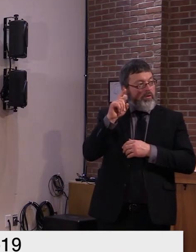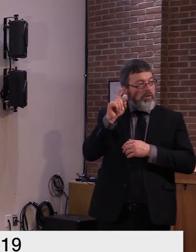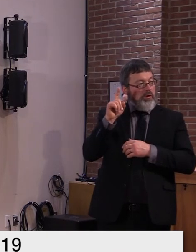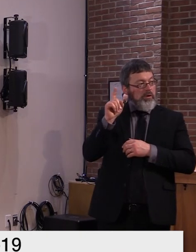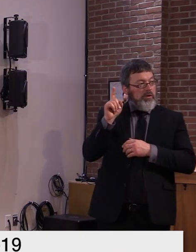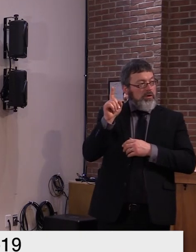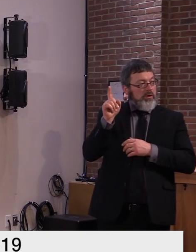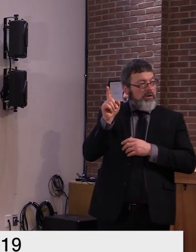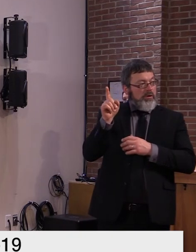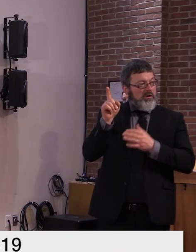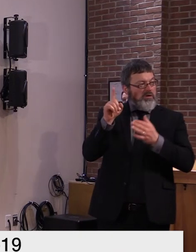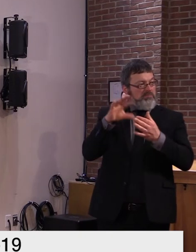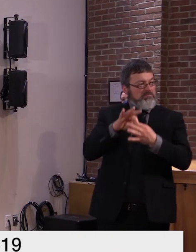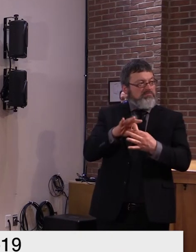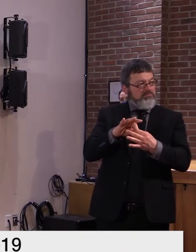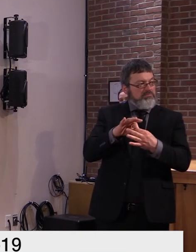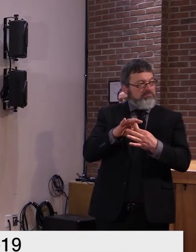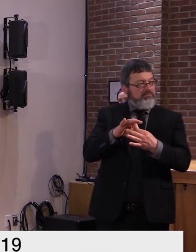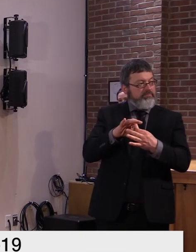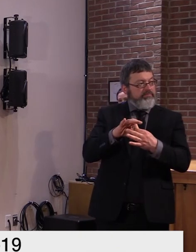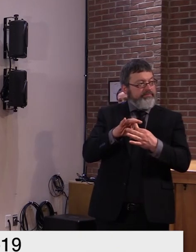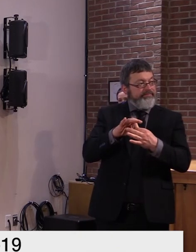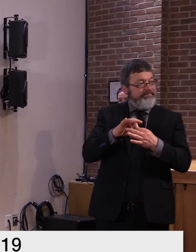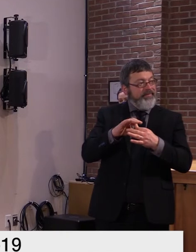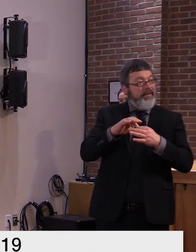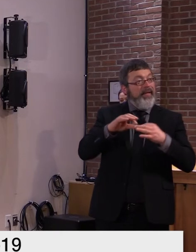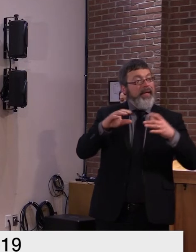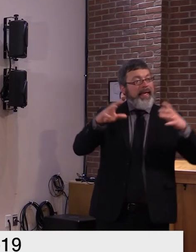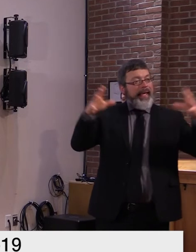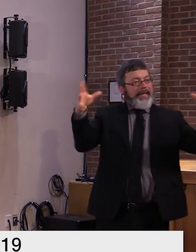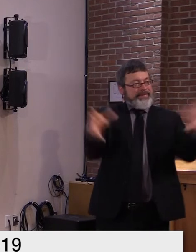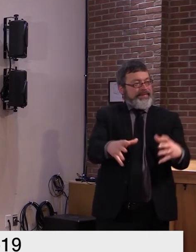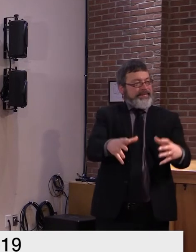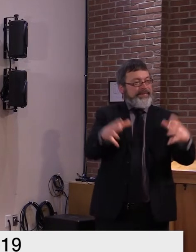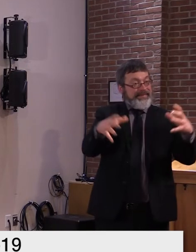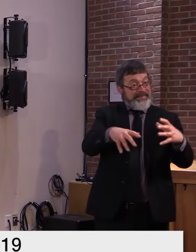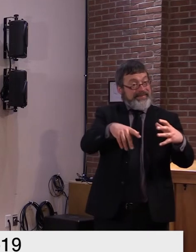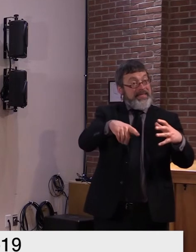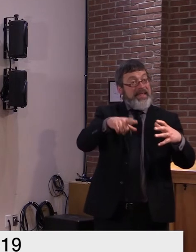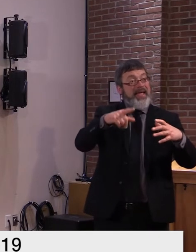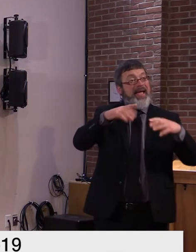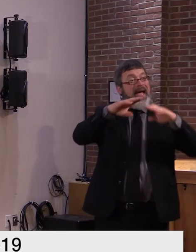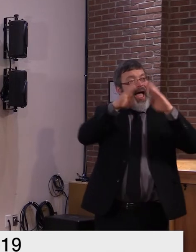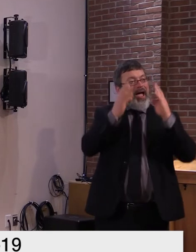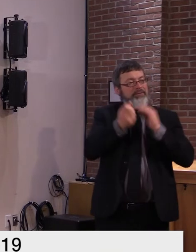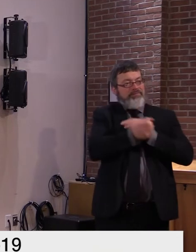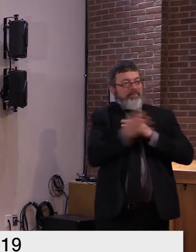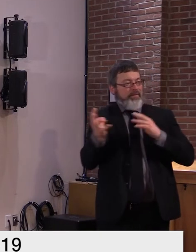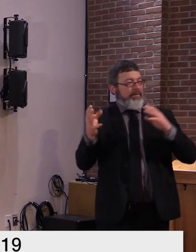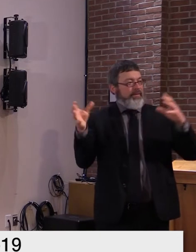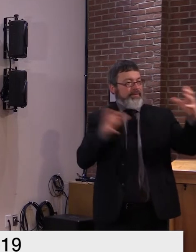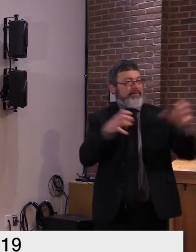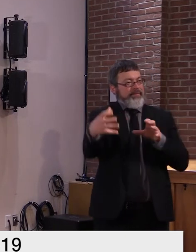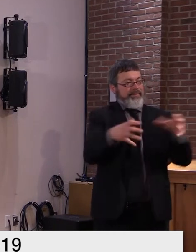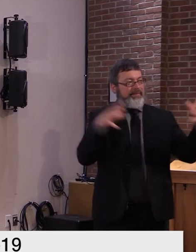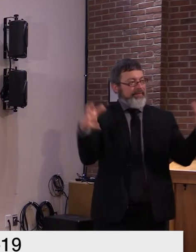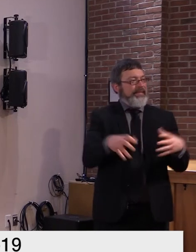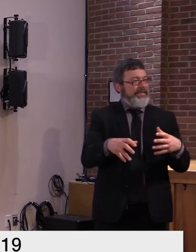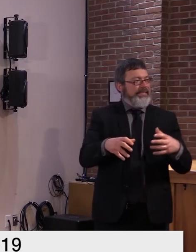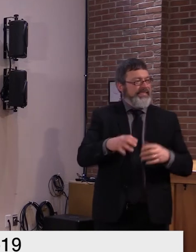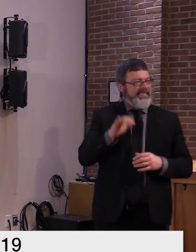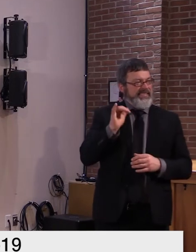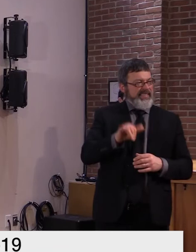as it applies to extended families and students we've heard from a school administrator around here who's understanding